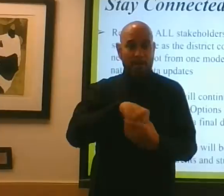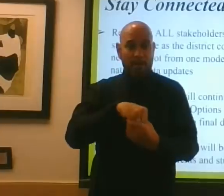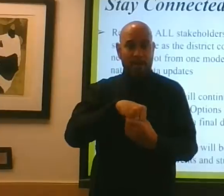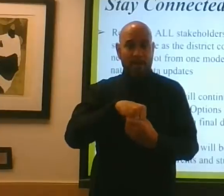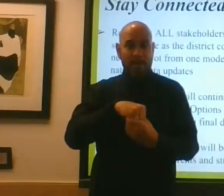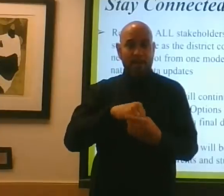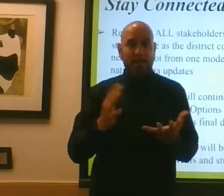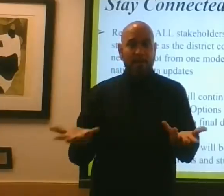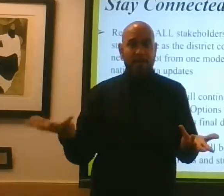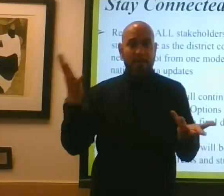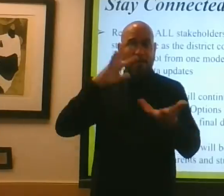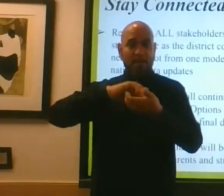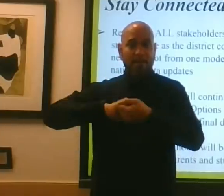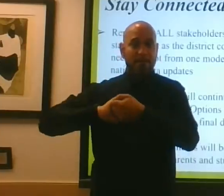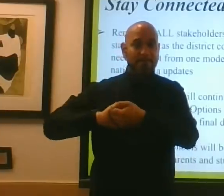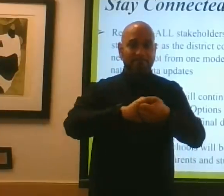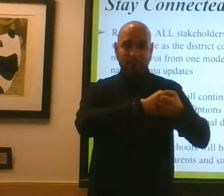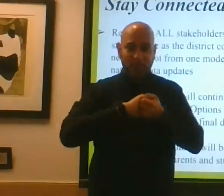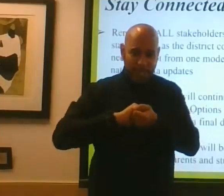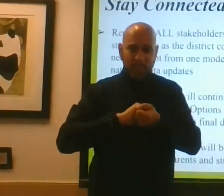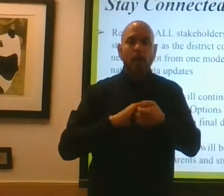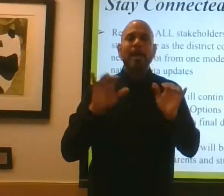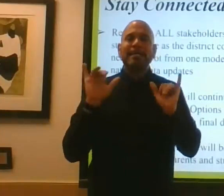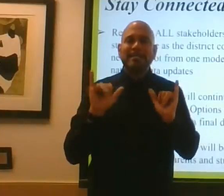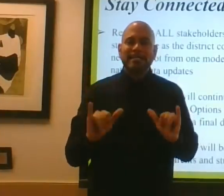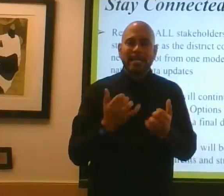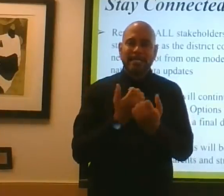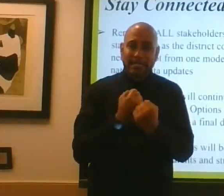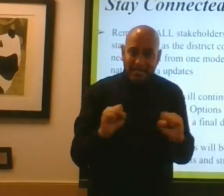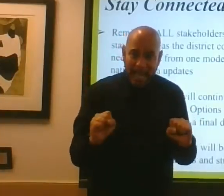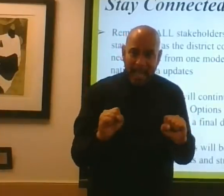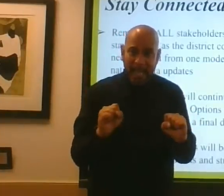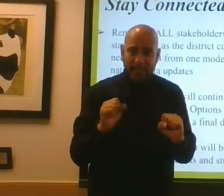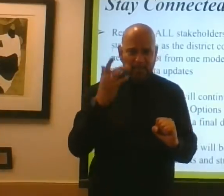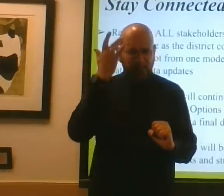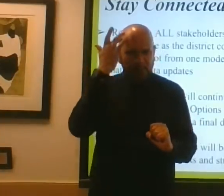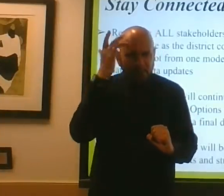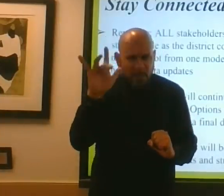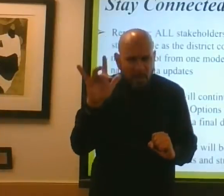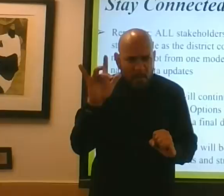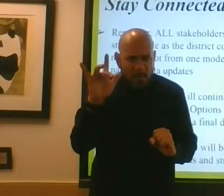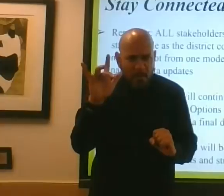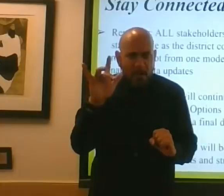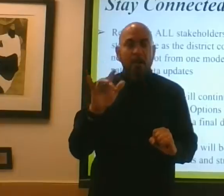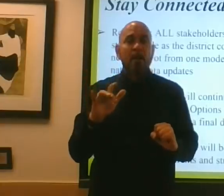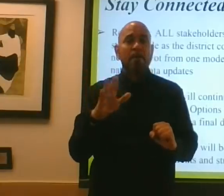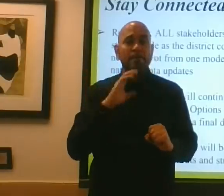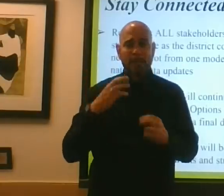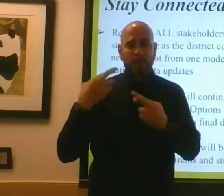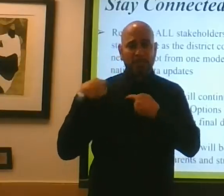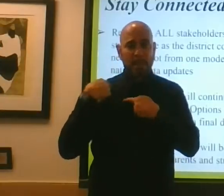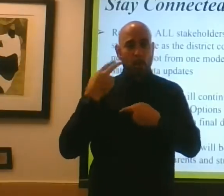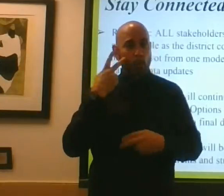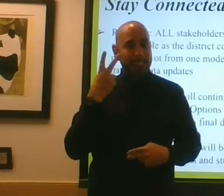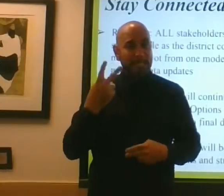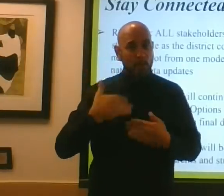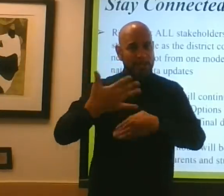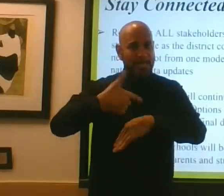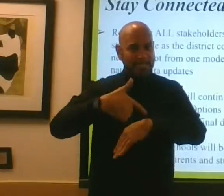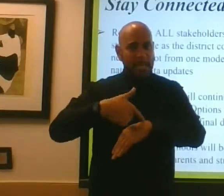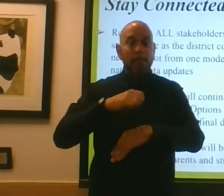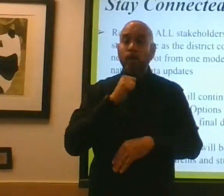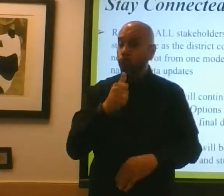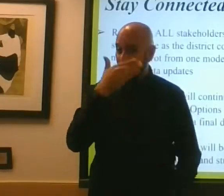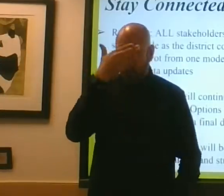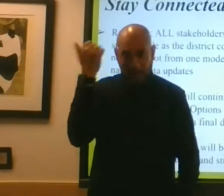together. Stay safe. Stay smart. Be responsible and we'll see you the next time.